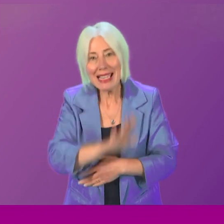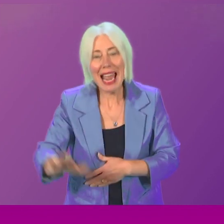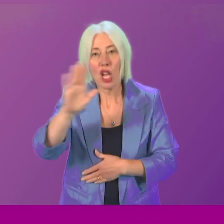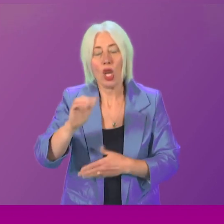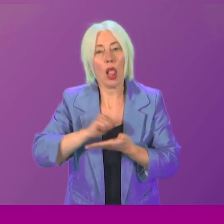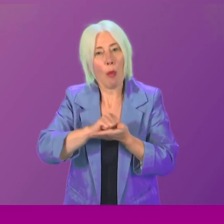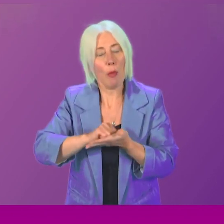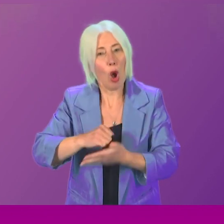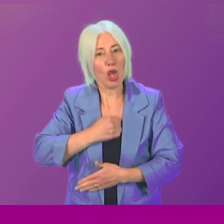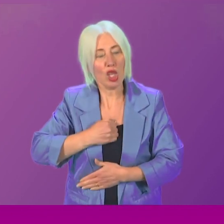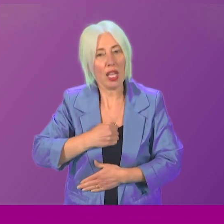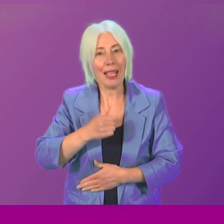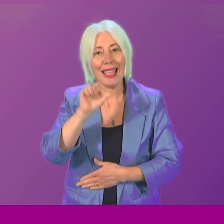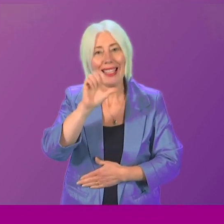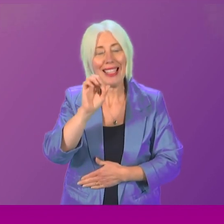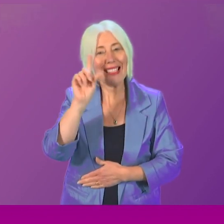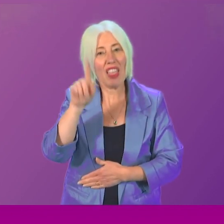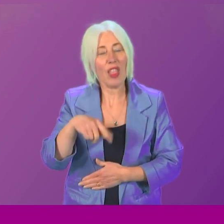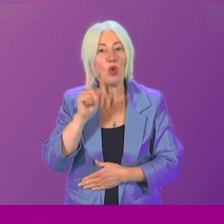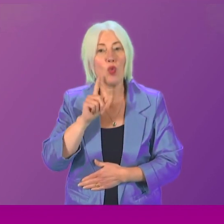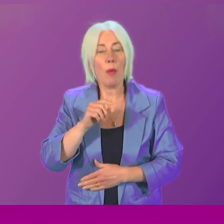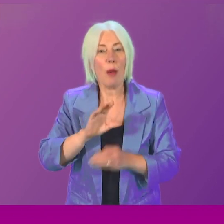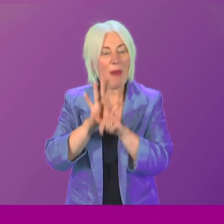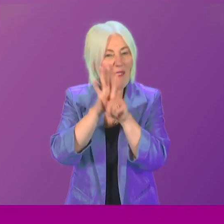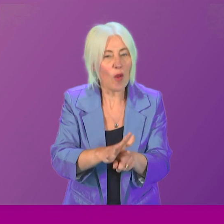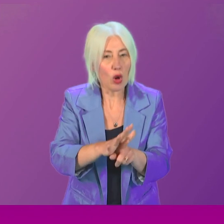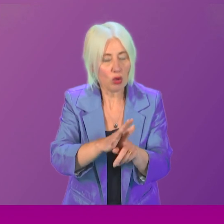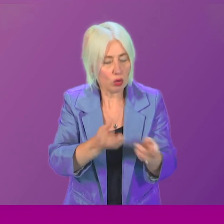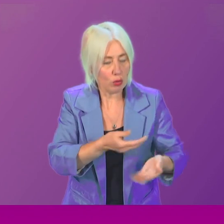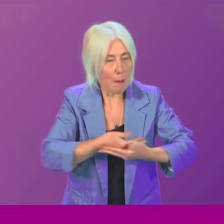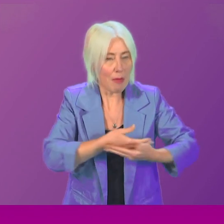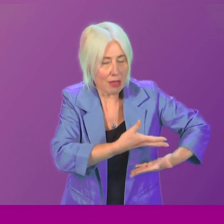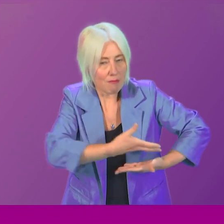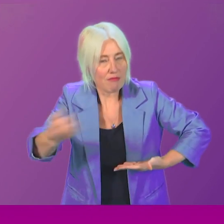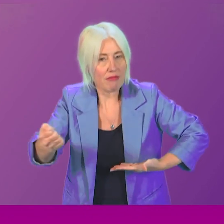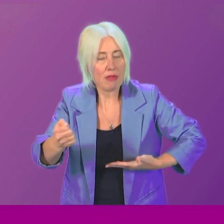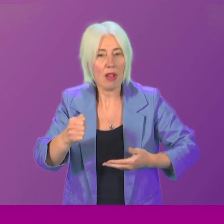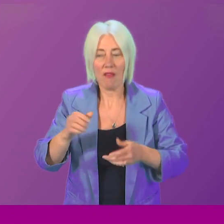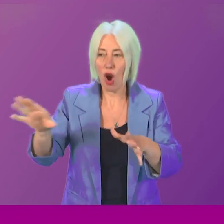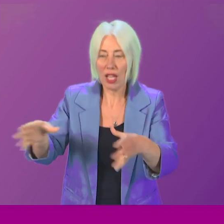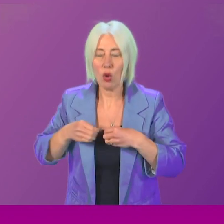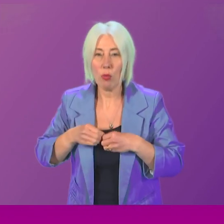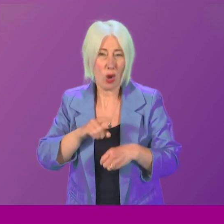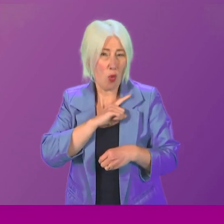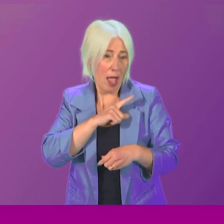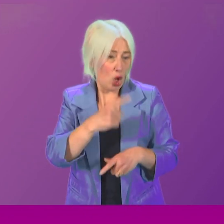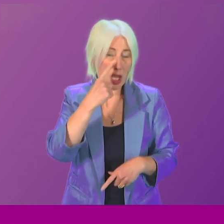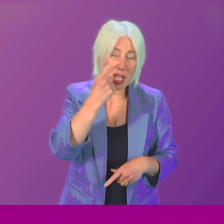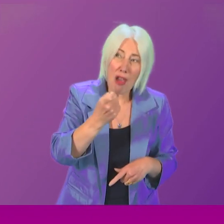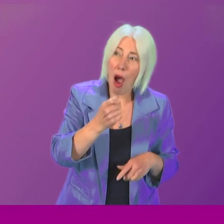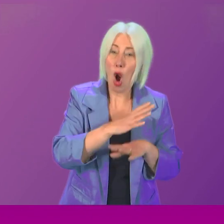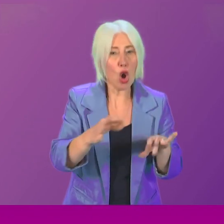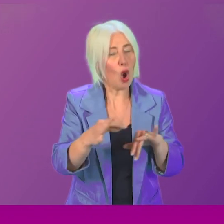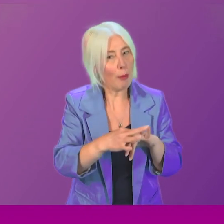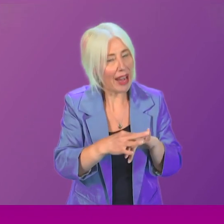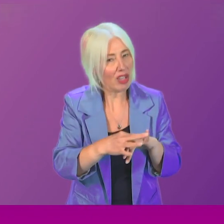after 60,000 women were forced to give up their babies for adoption simply because they were young or unmarried. Although a